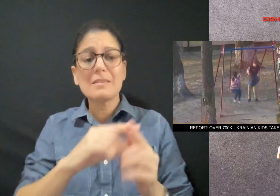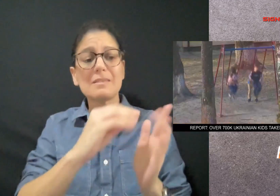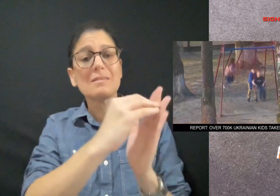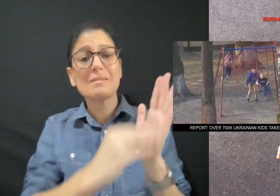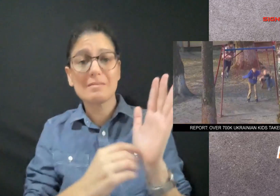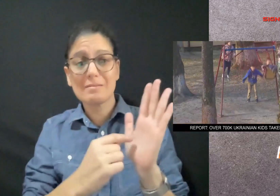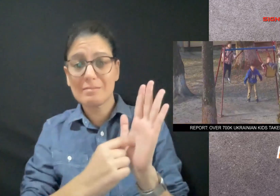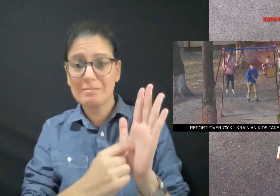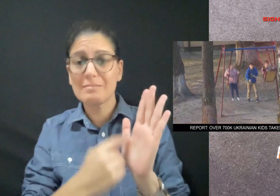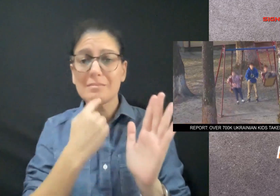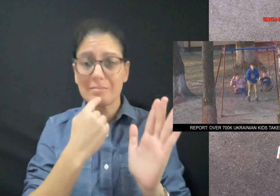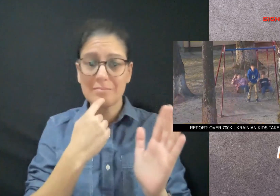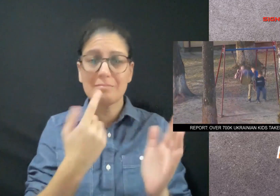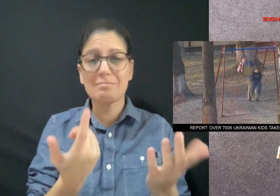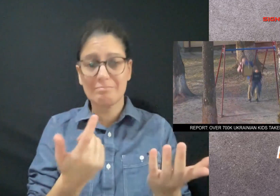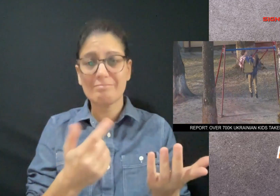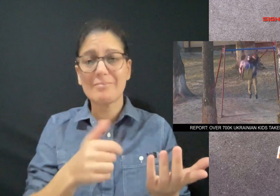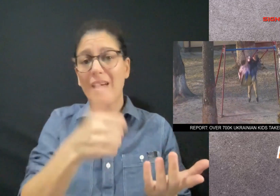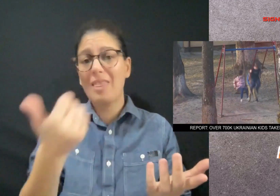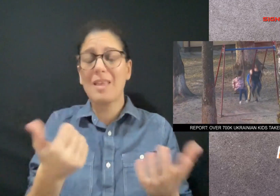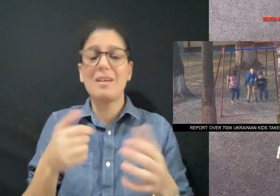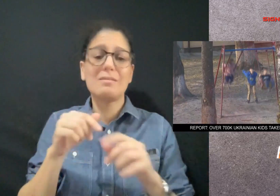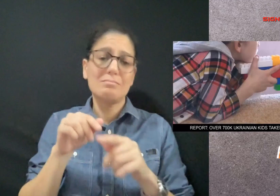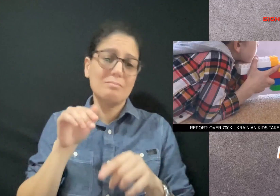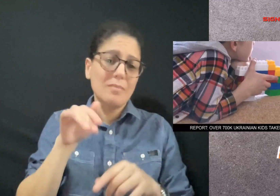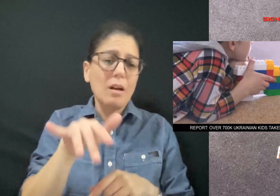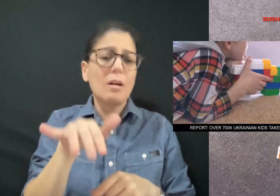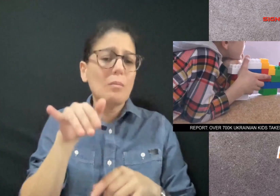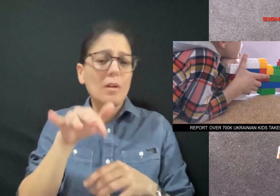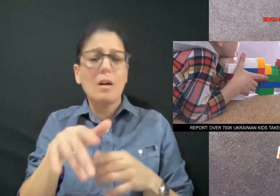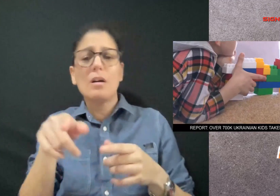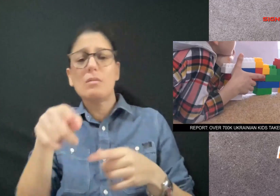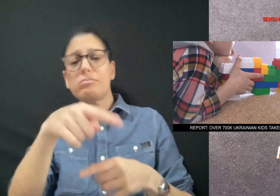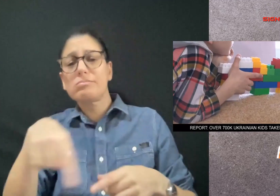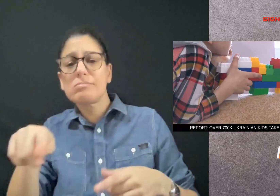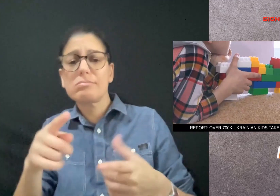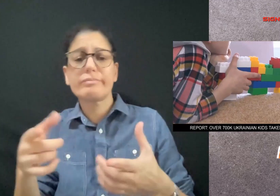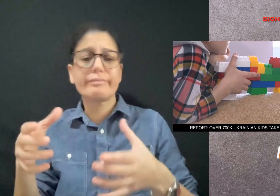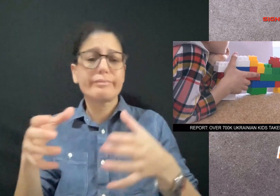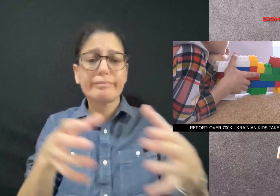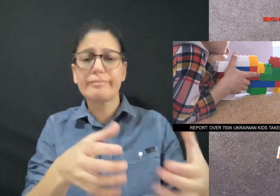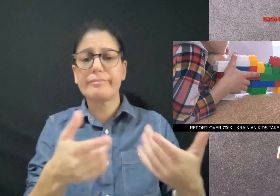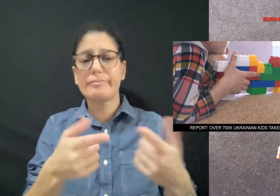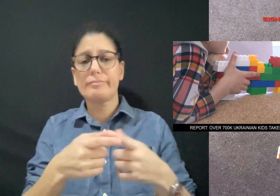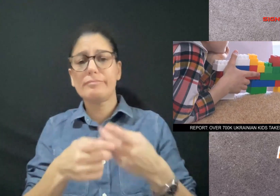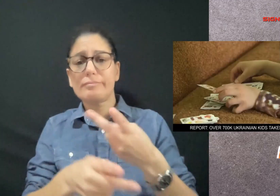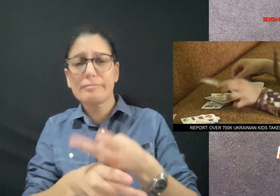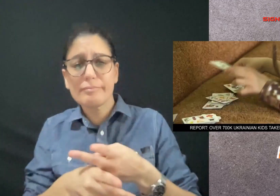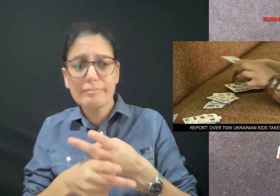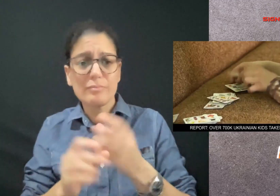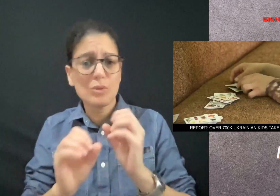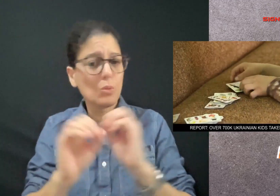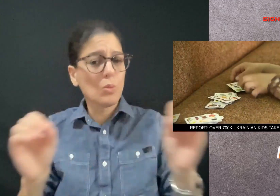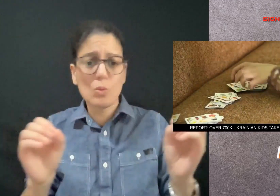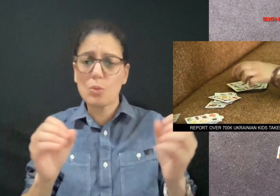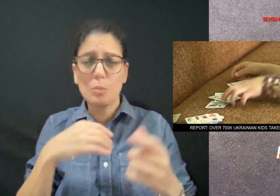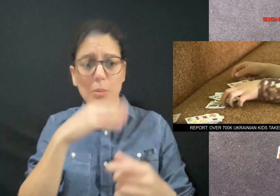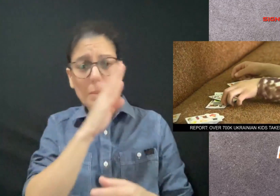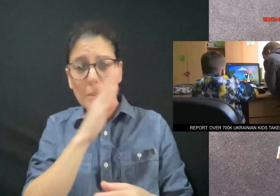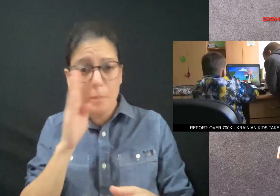But the report also says several thousand children arrived without parental care and have been placed with Russian foster families.